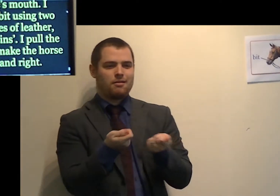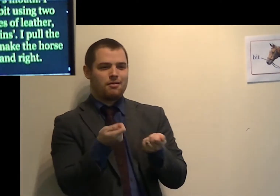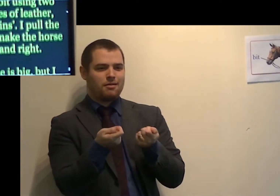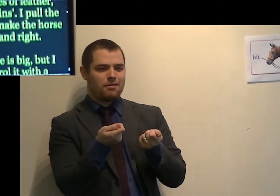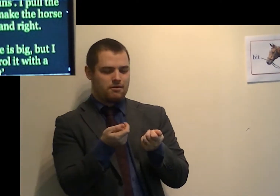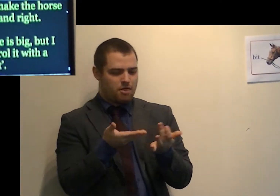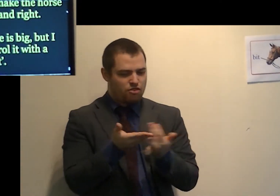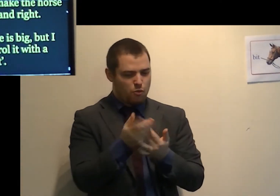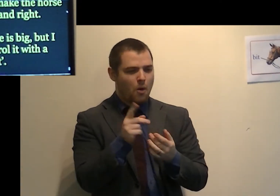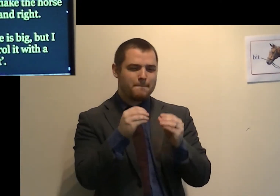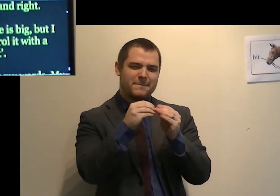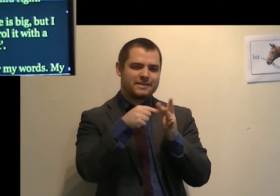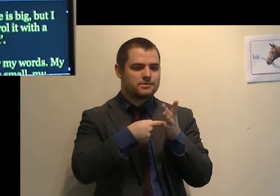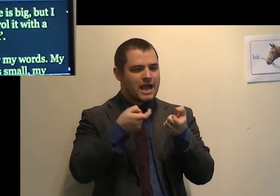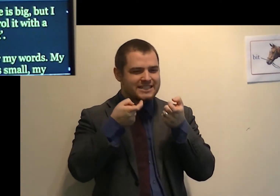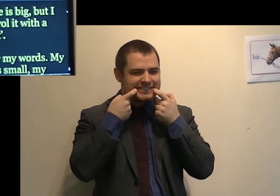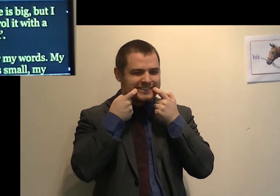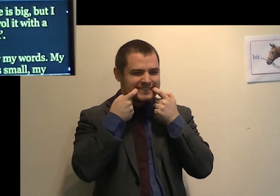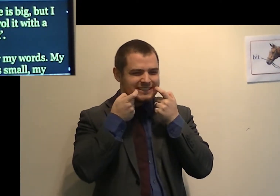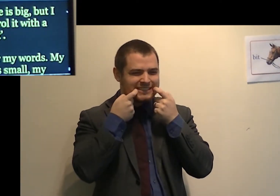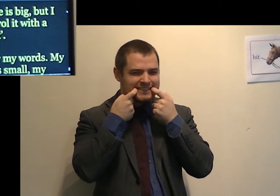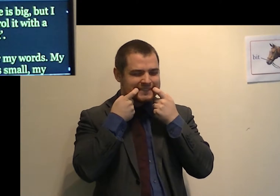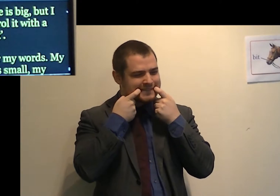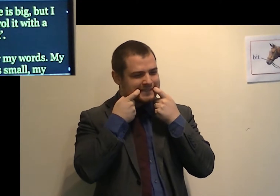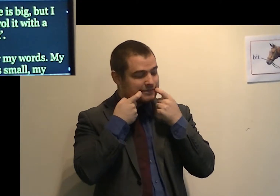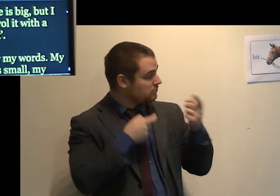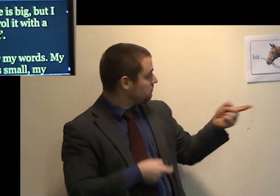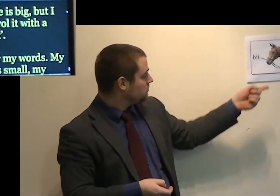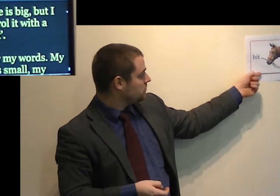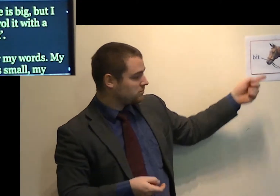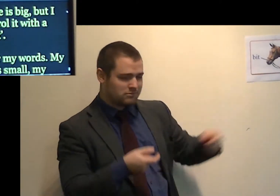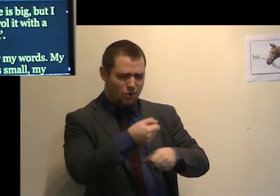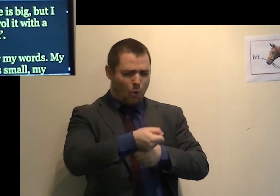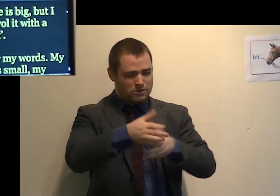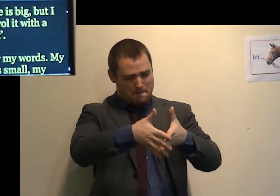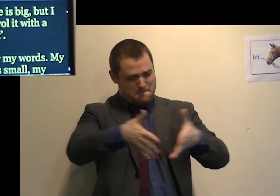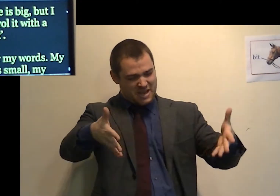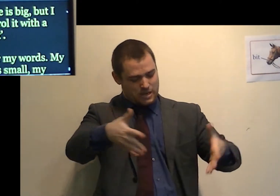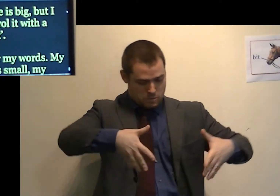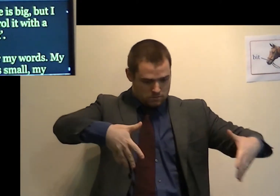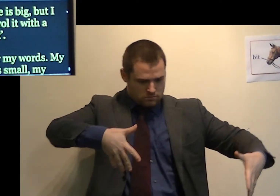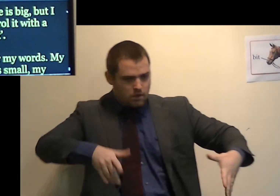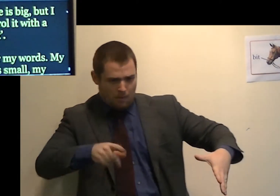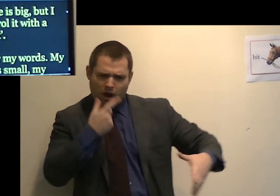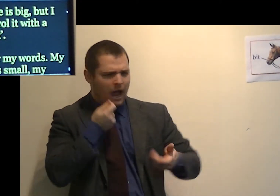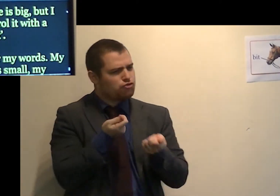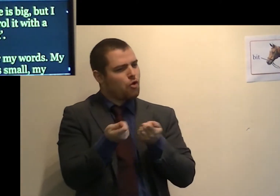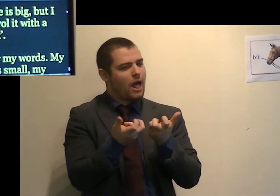The horse is big, but I can control it with a small bit.